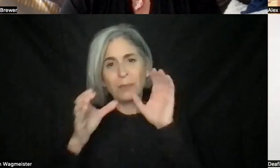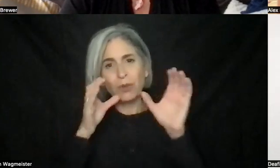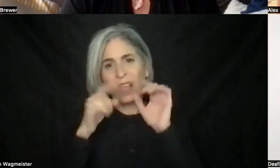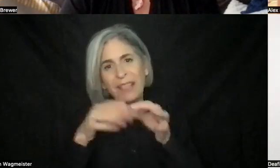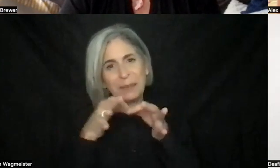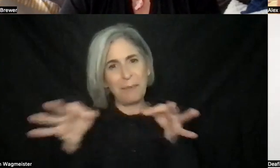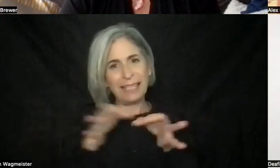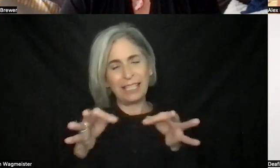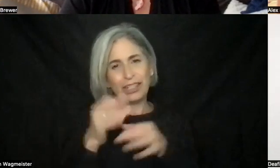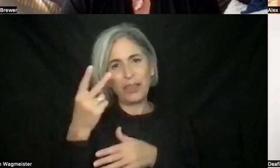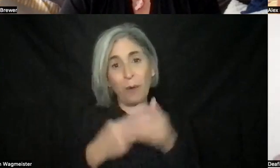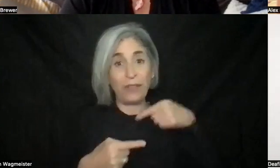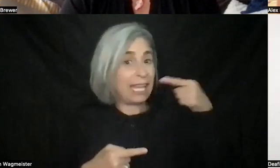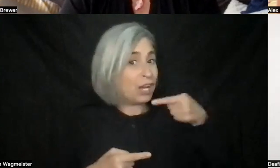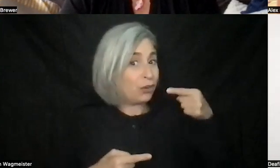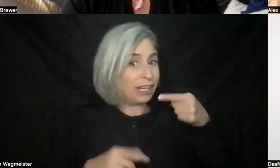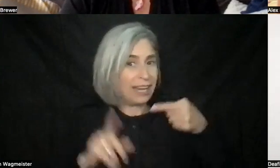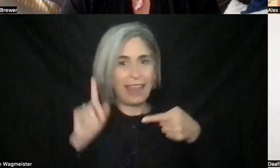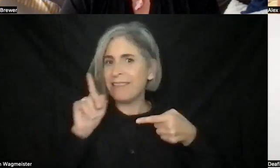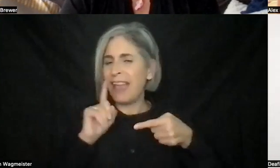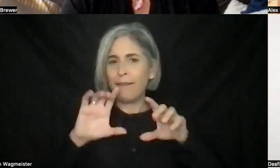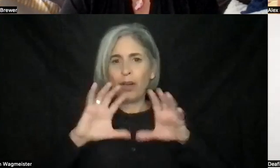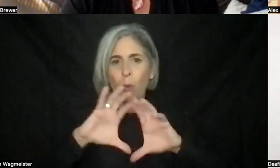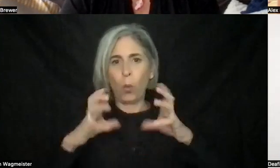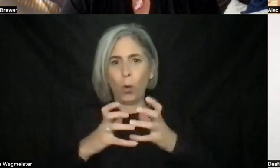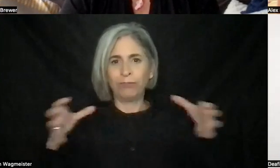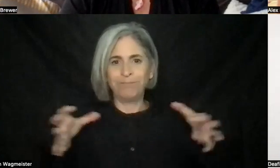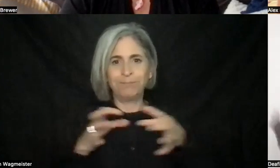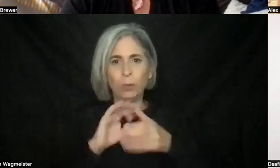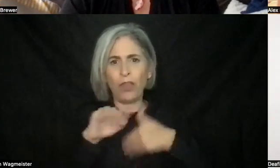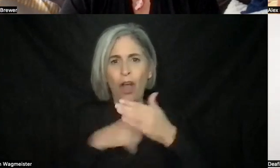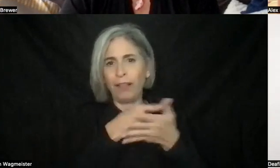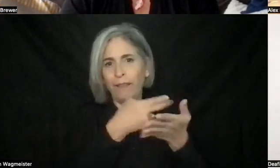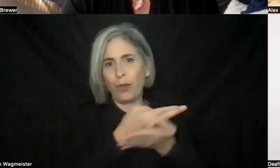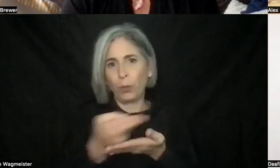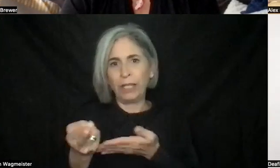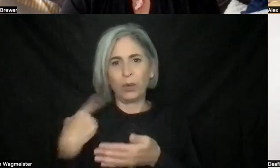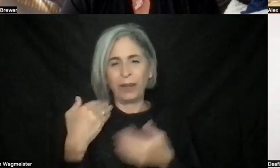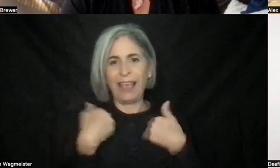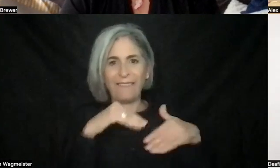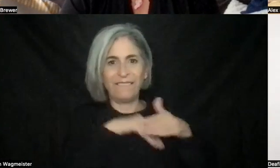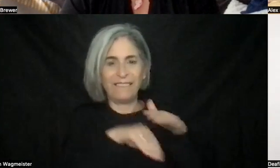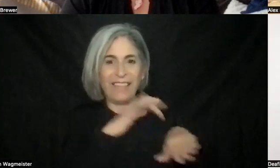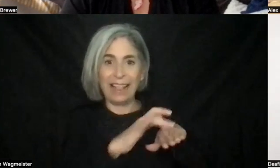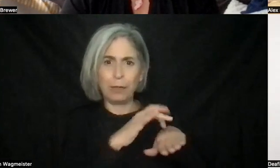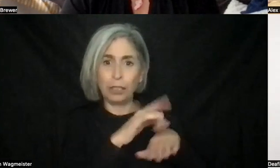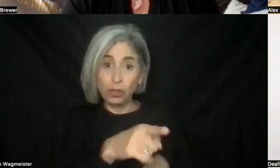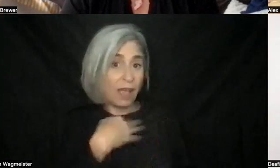to both the hearing and deaf world with all the resources that we have available. Did you have any experience with film and